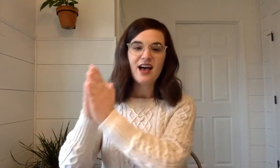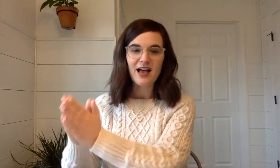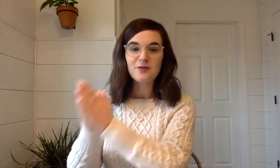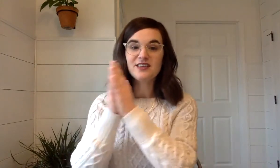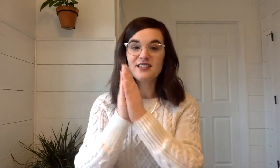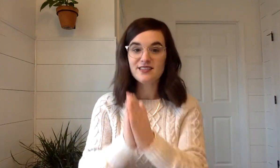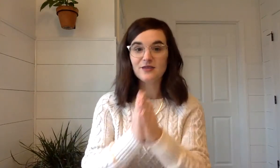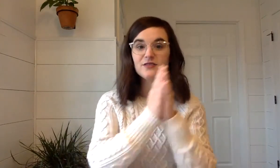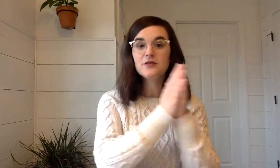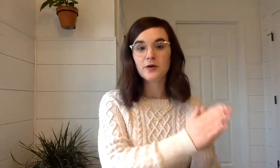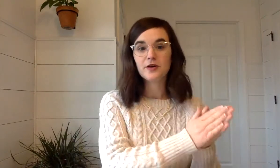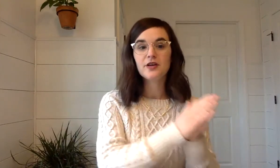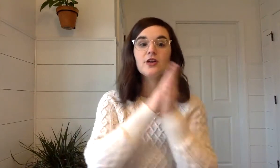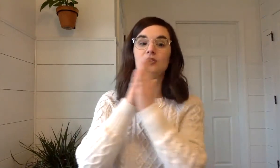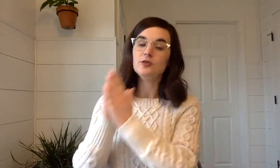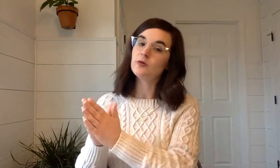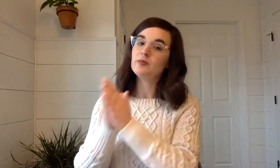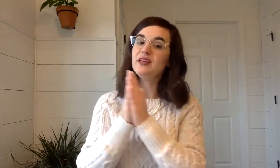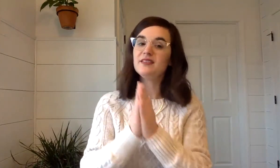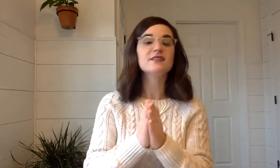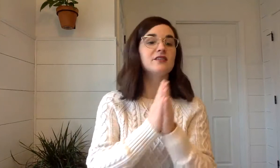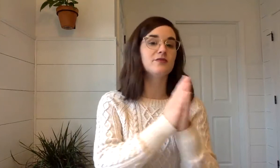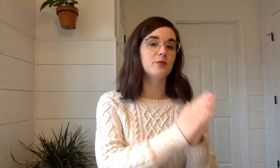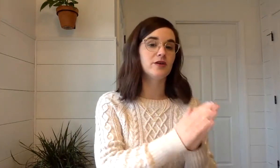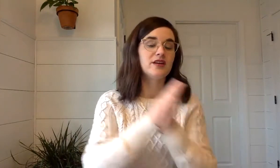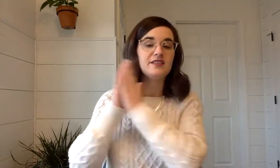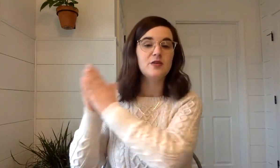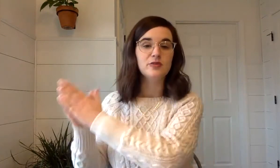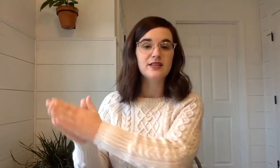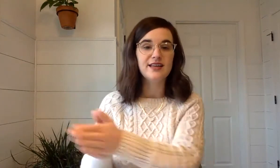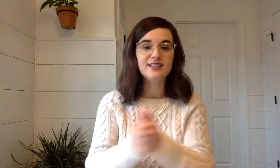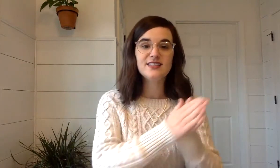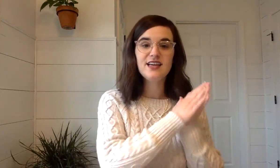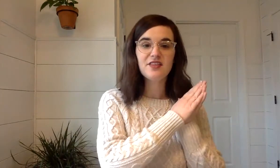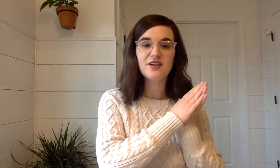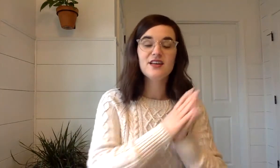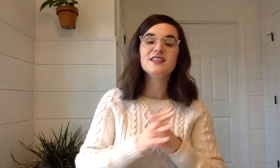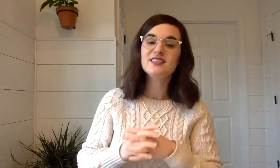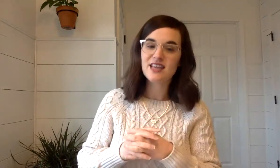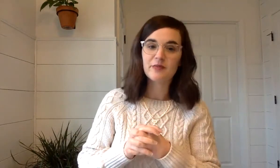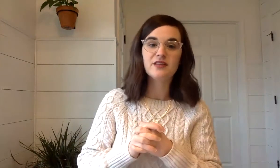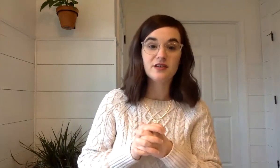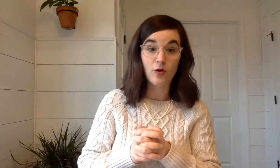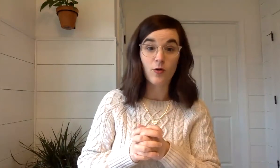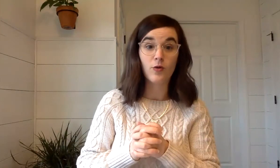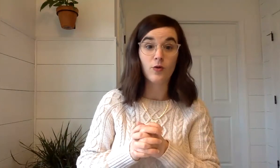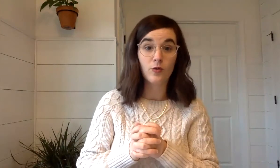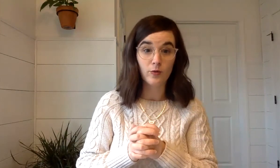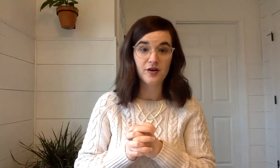I will say the sounds of a word. You will repeat the sounds of a word. And then you'll blend it together to tell me the whole word.